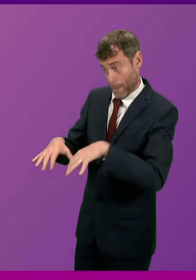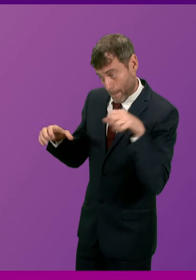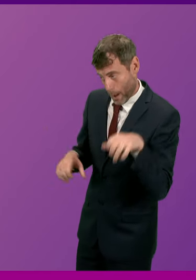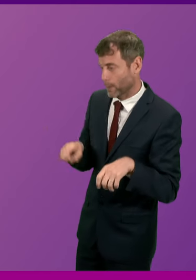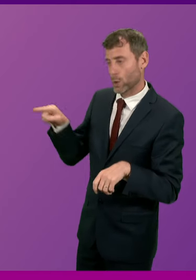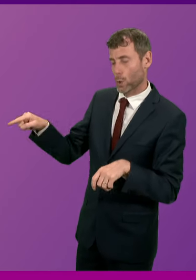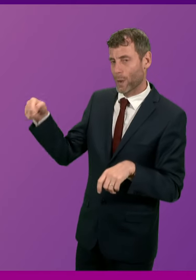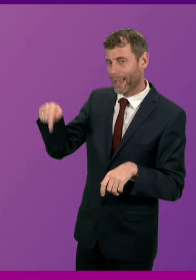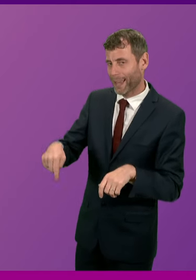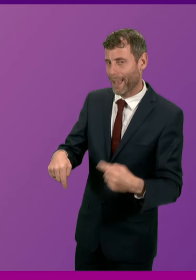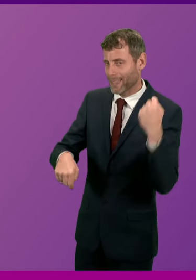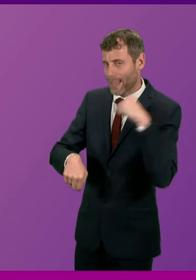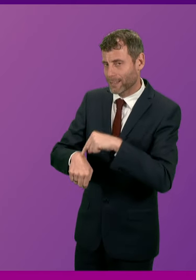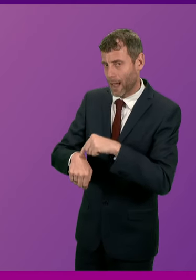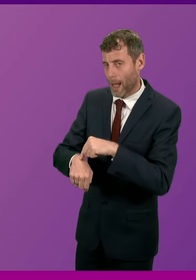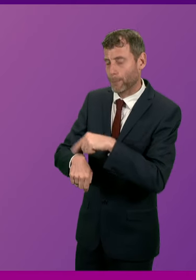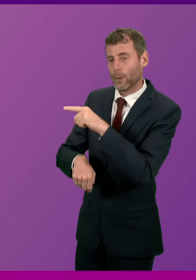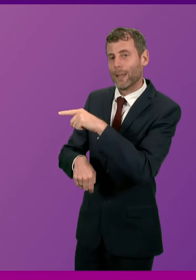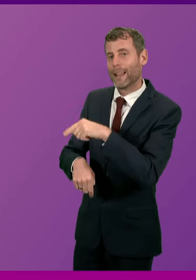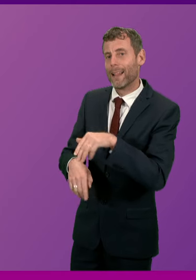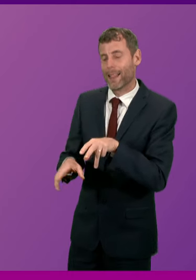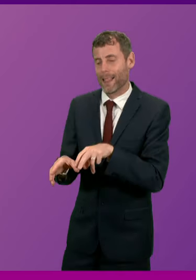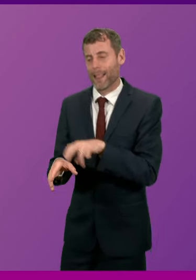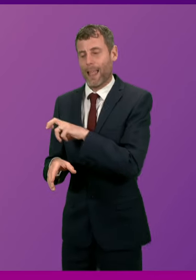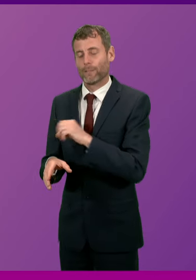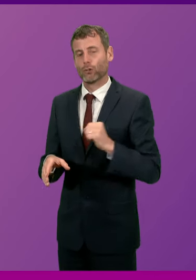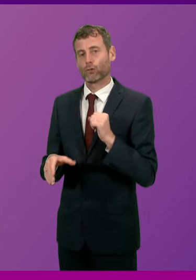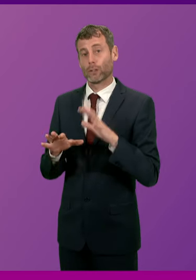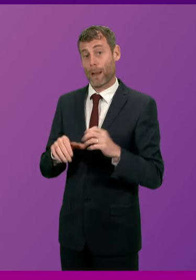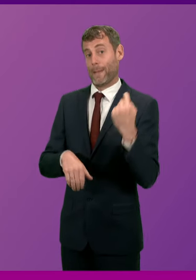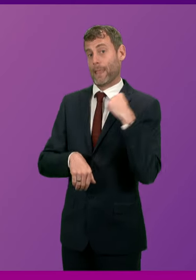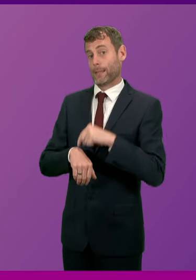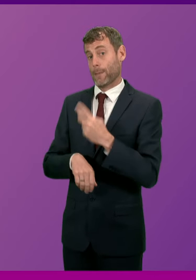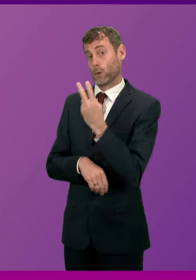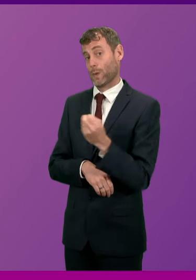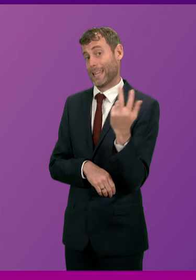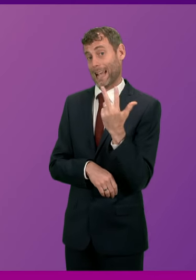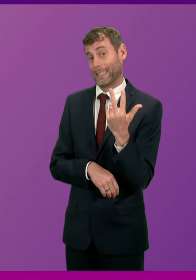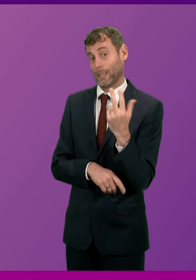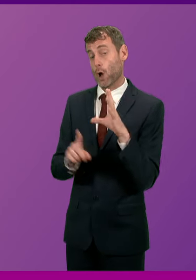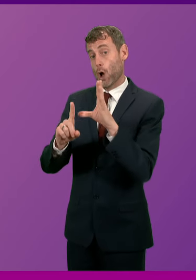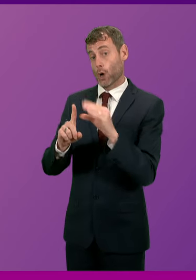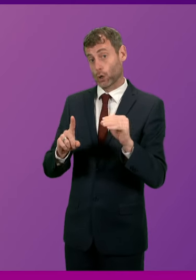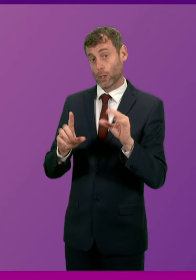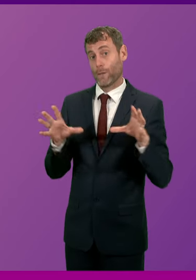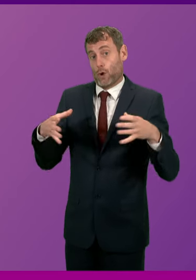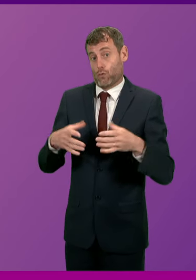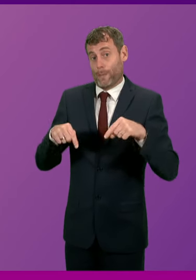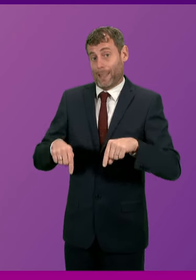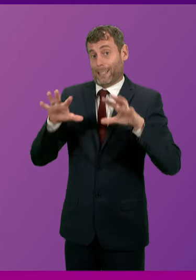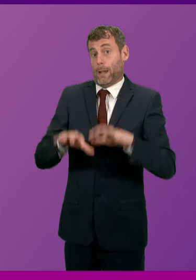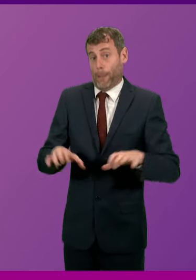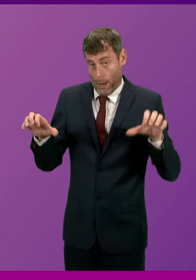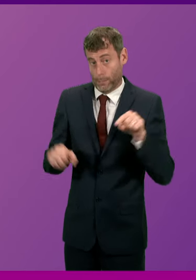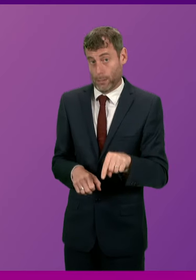member of the group at that time. He'd left the Scottish Parliament by that time. The Conservative group in this Parliament voted against